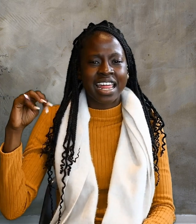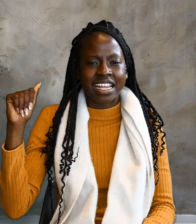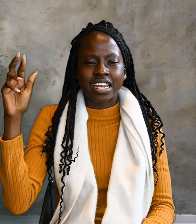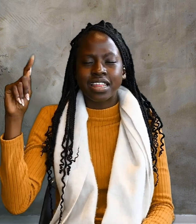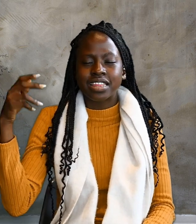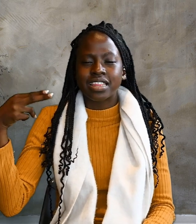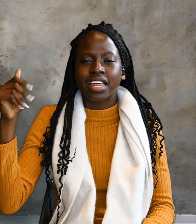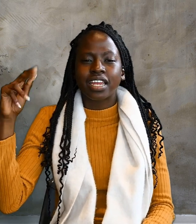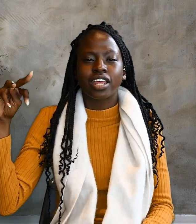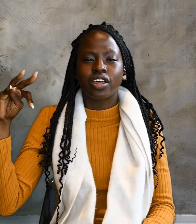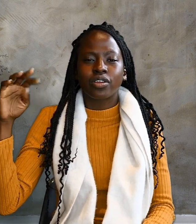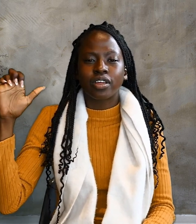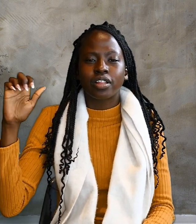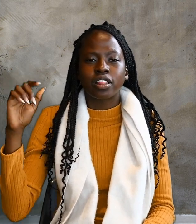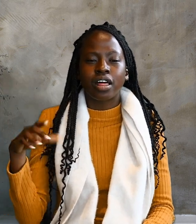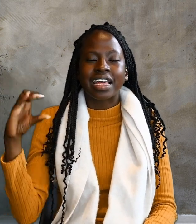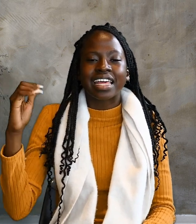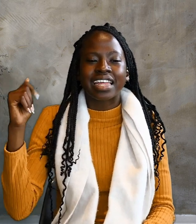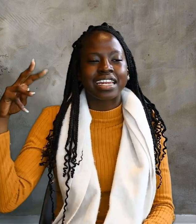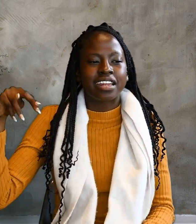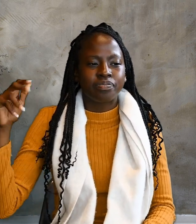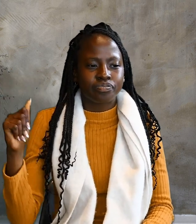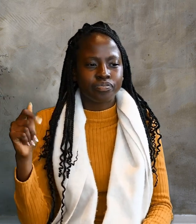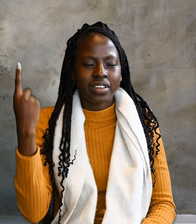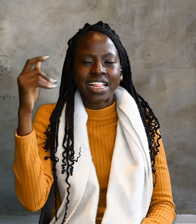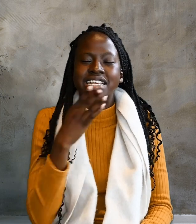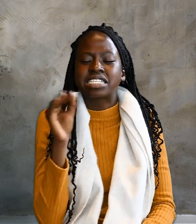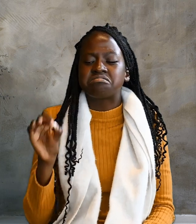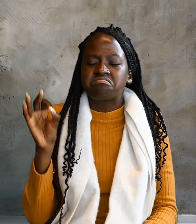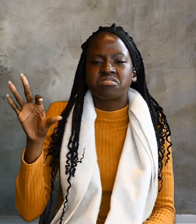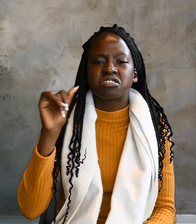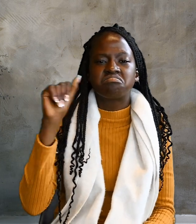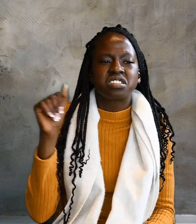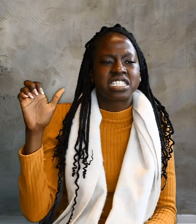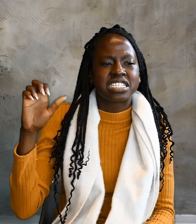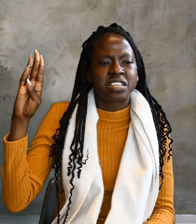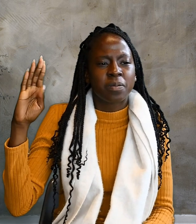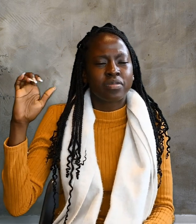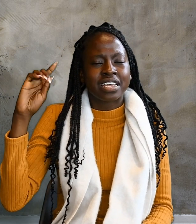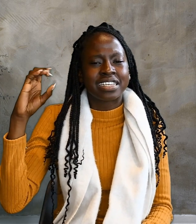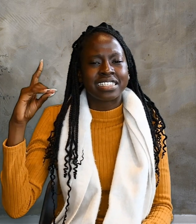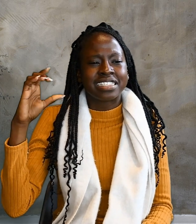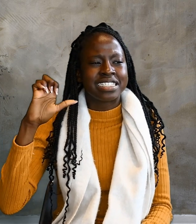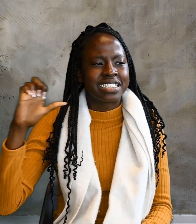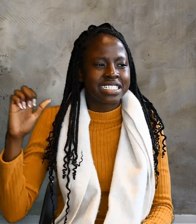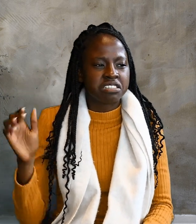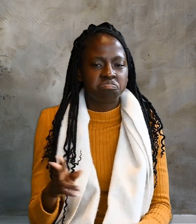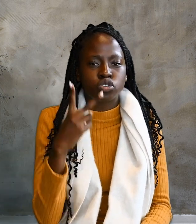Cana in Galilee, the sons of Zebedee, and two other disciples were together.